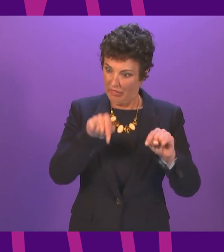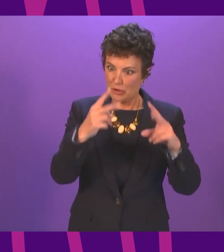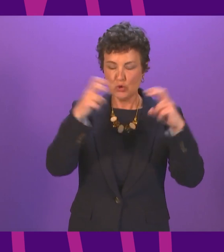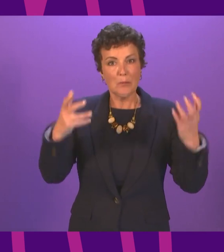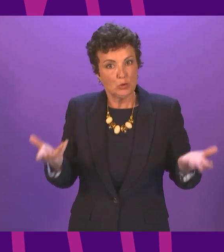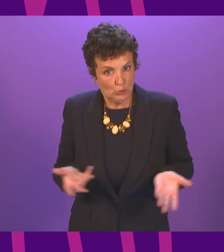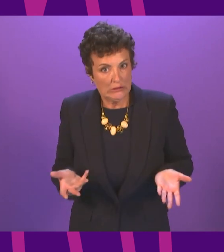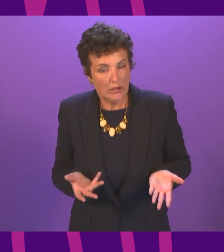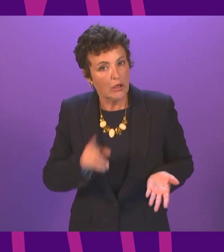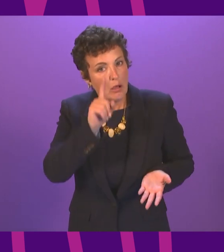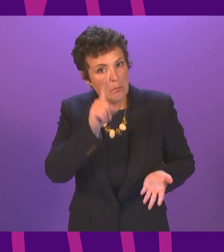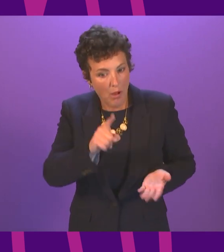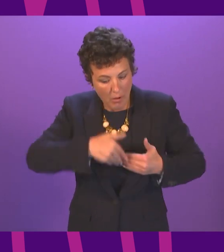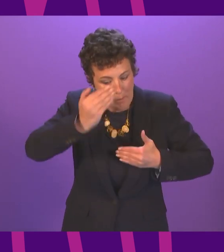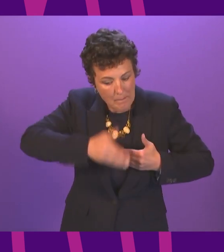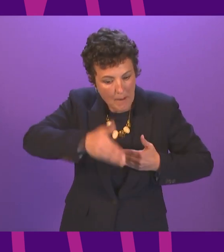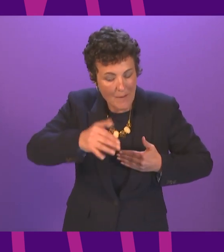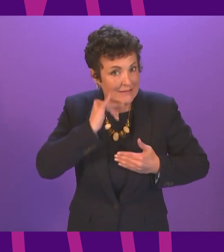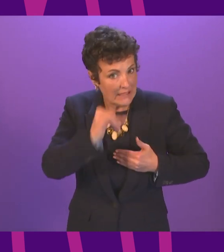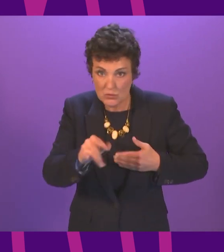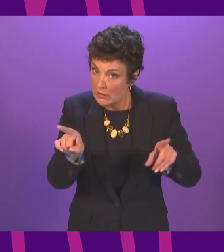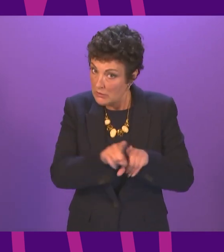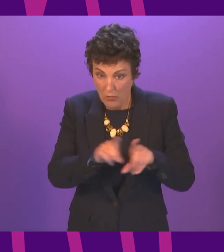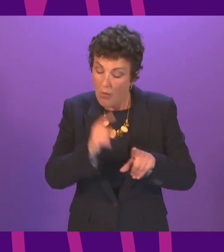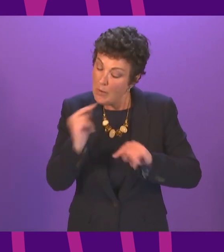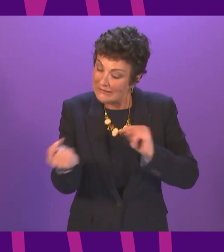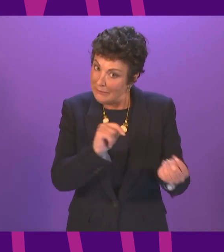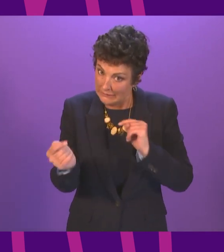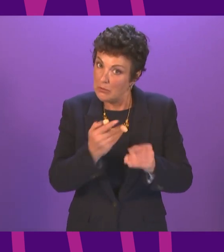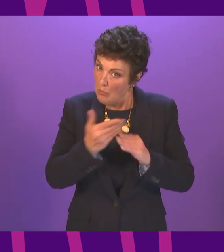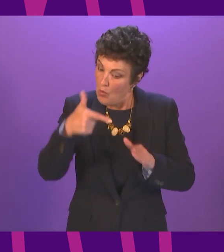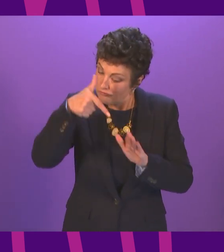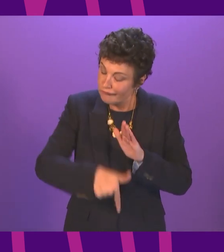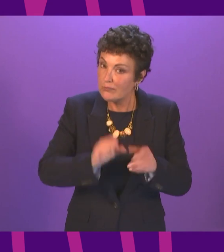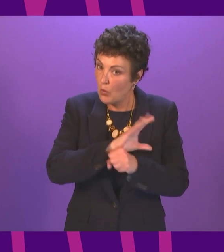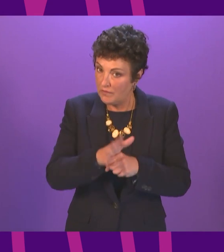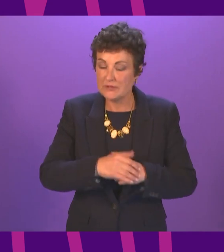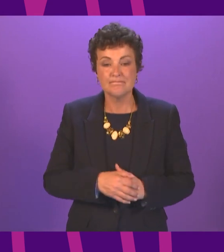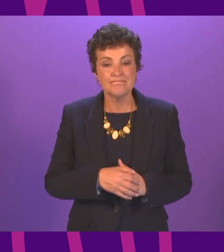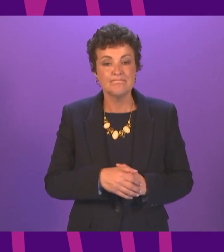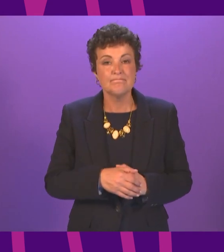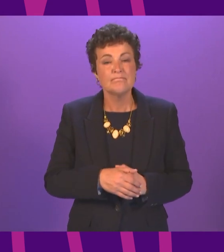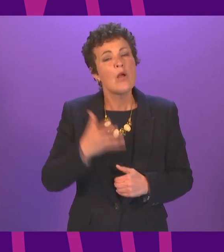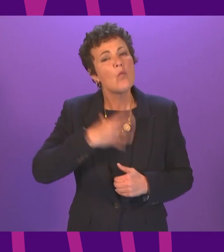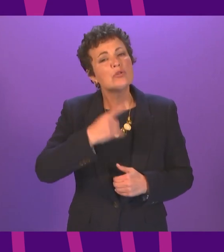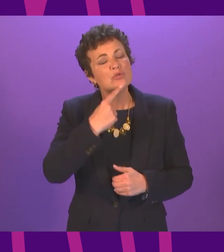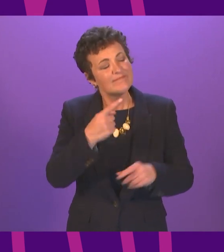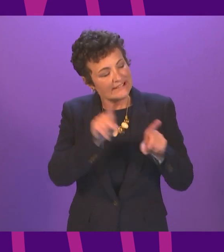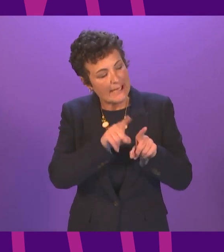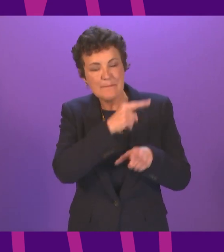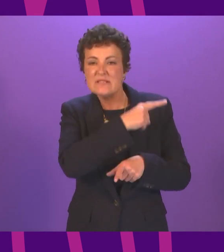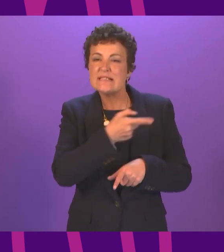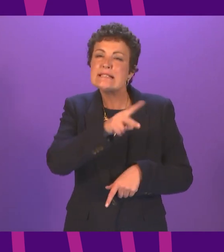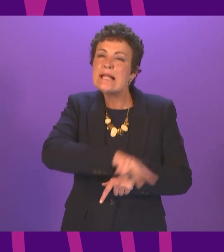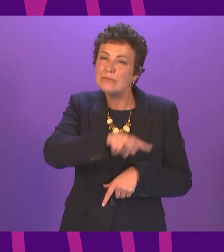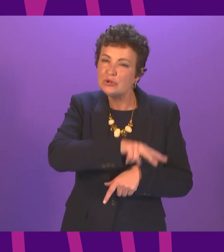this afternoon, but throughout the whole of next week in addition. I would join with the Deputy First Minister in paying tribute to all